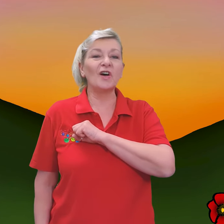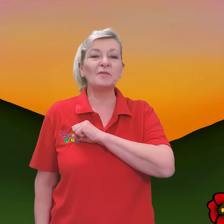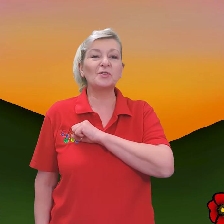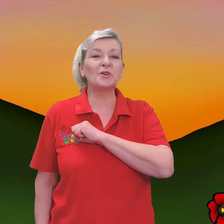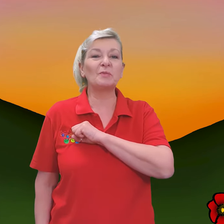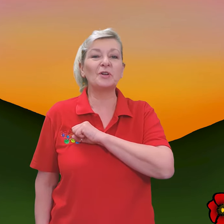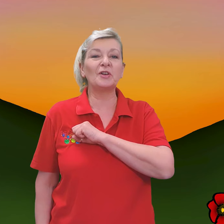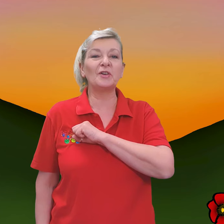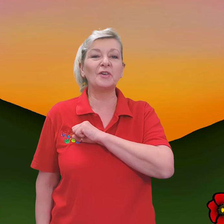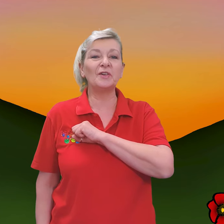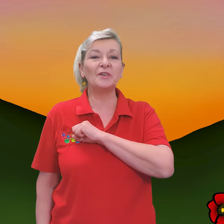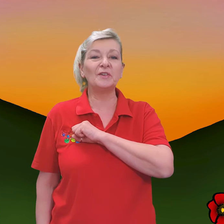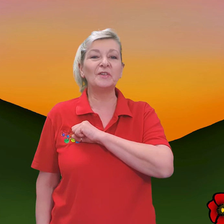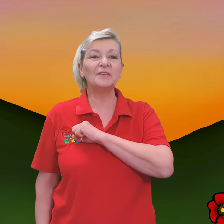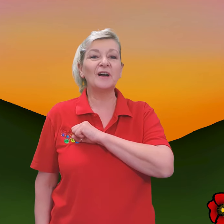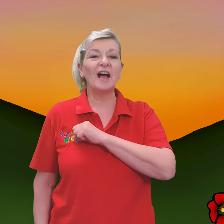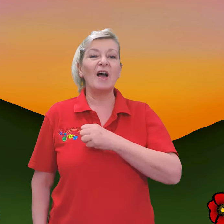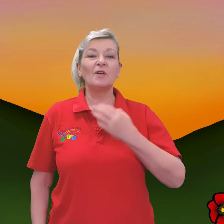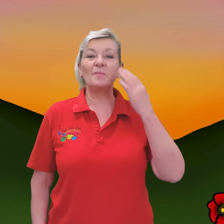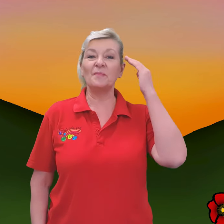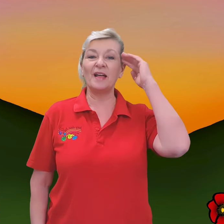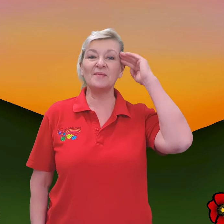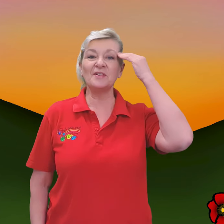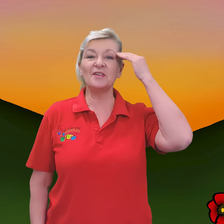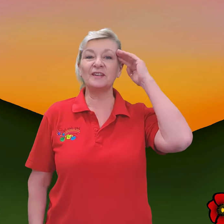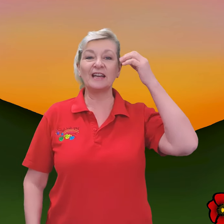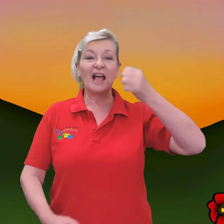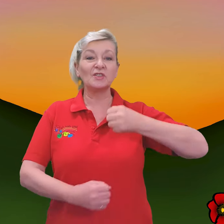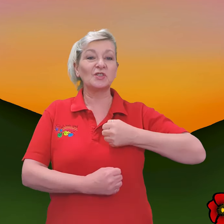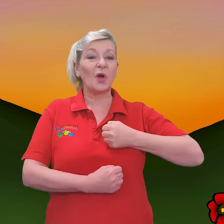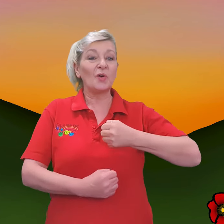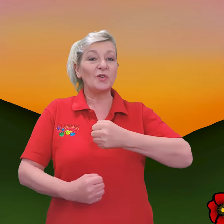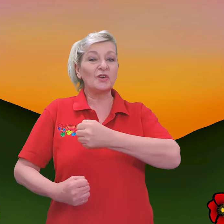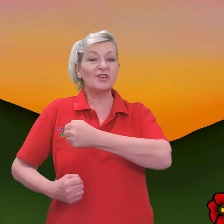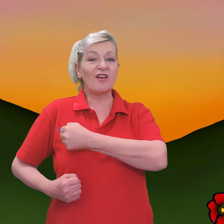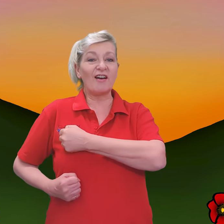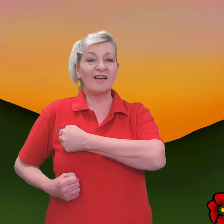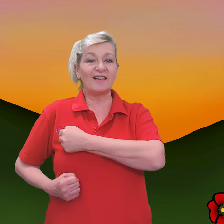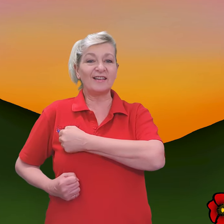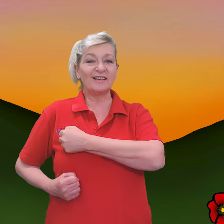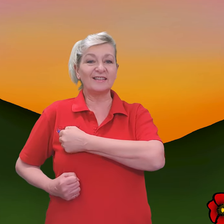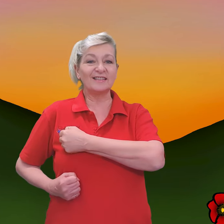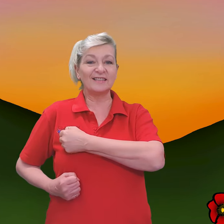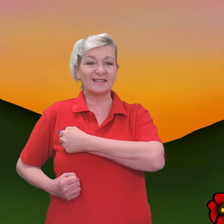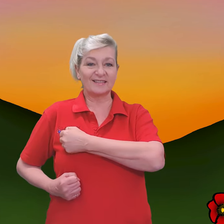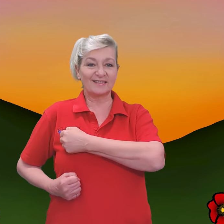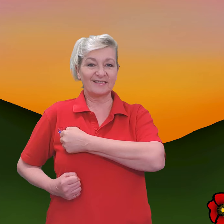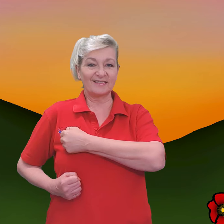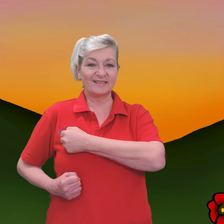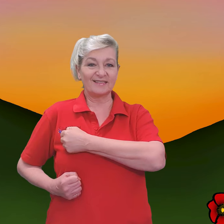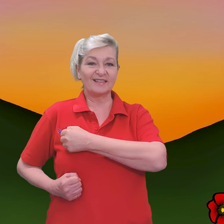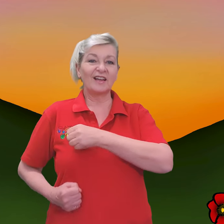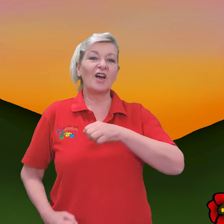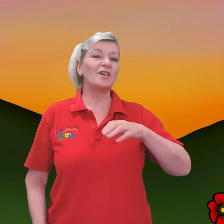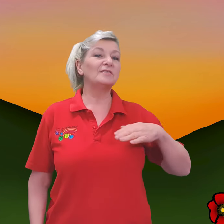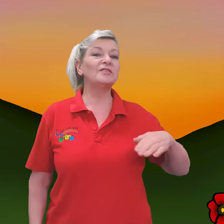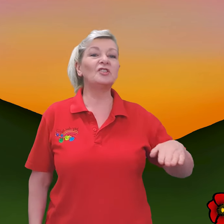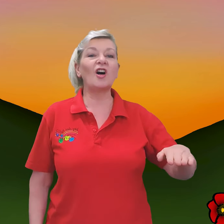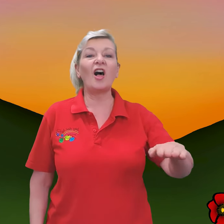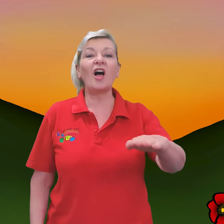true blue, remembering our soldiers, for all